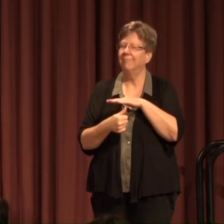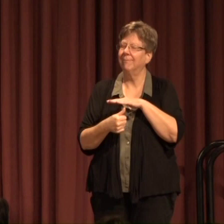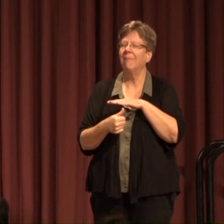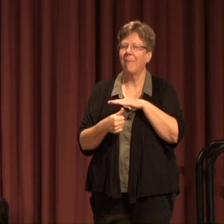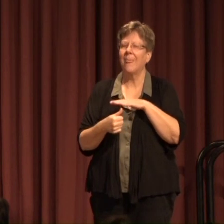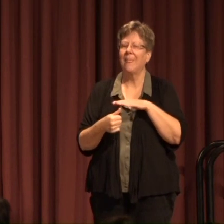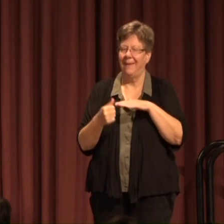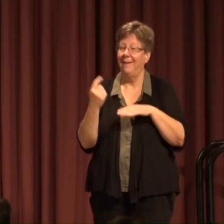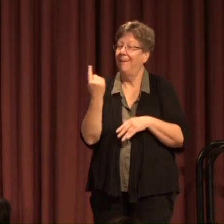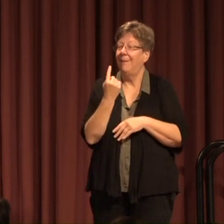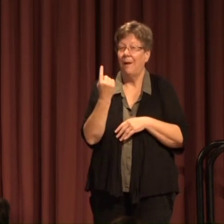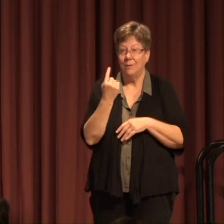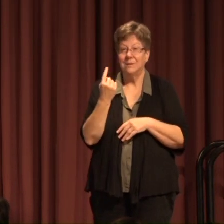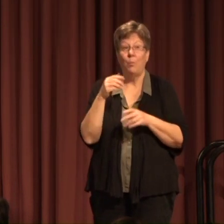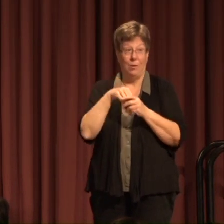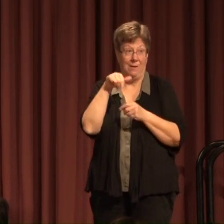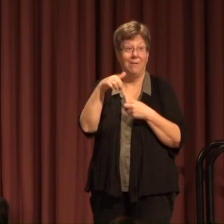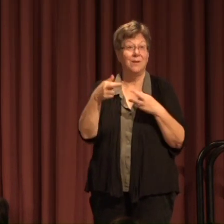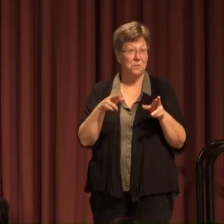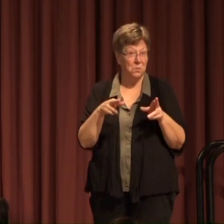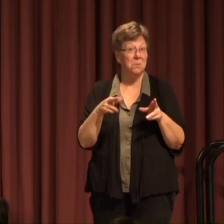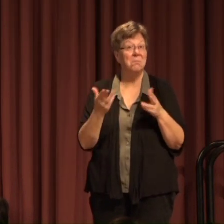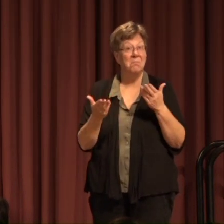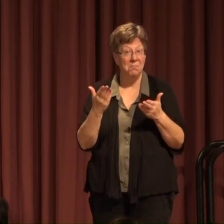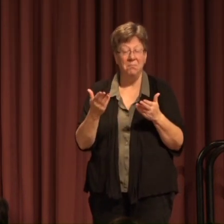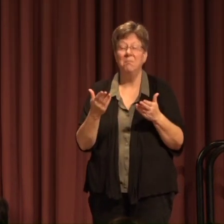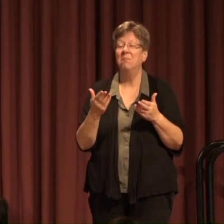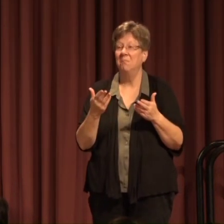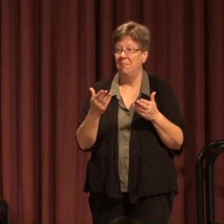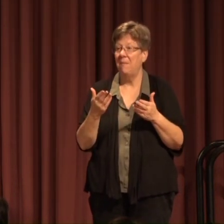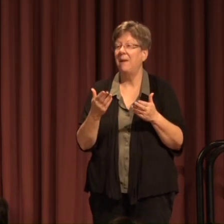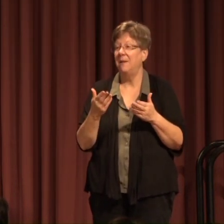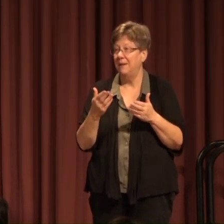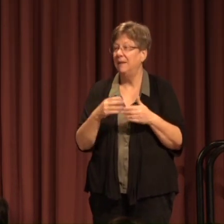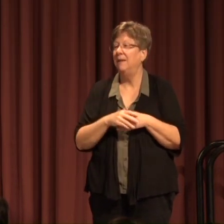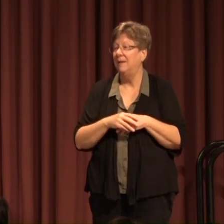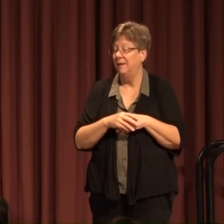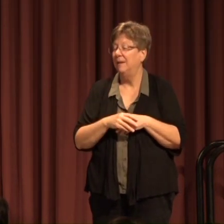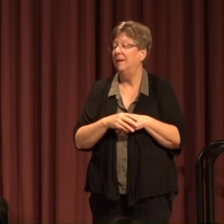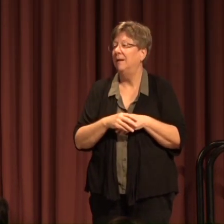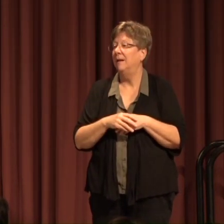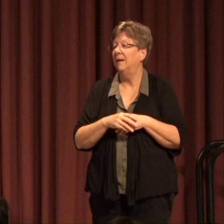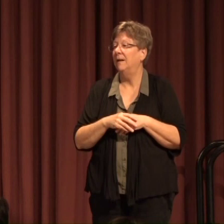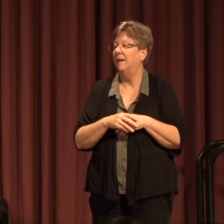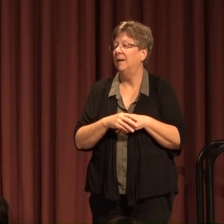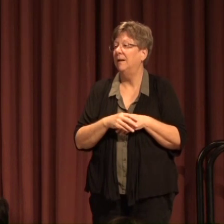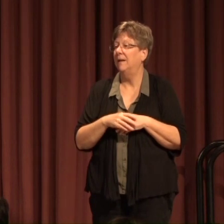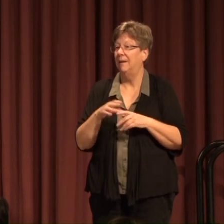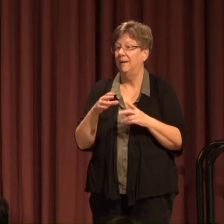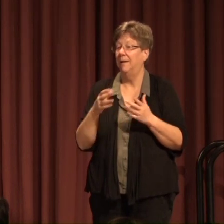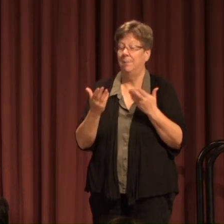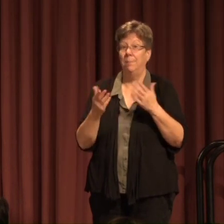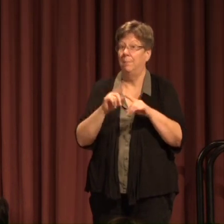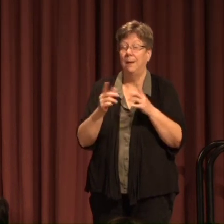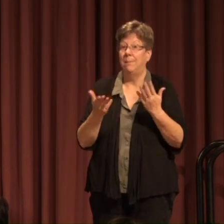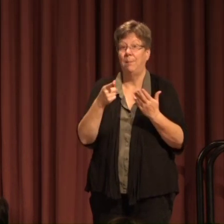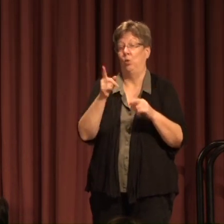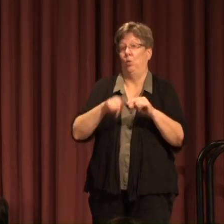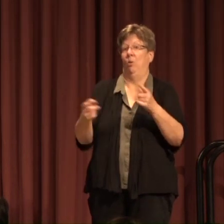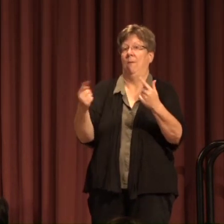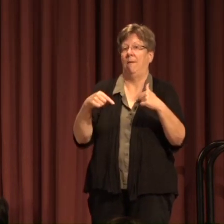mind That there's someone In this room Or someone Who would have been In this room this morning Except for some threat